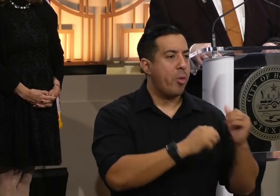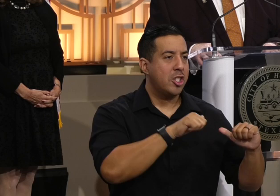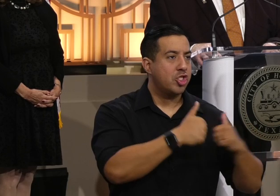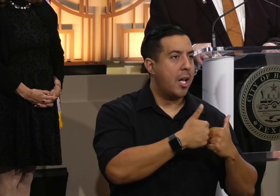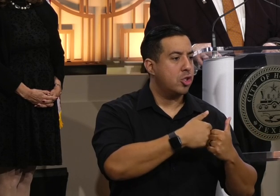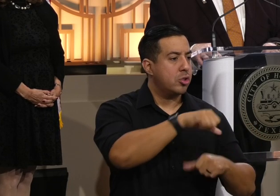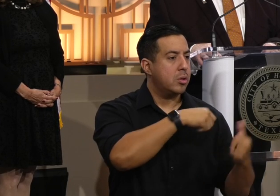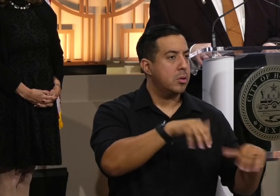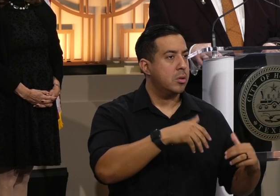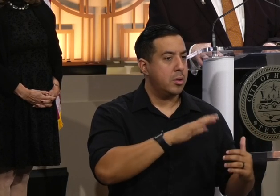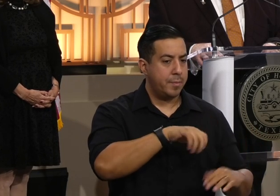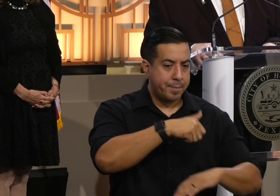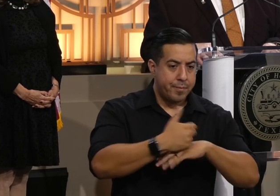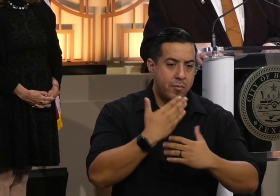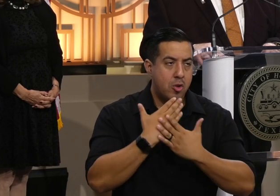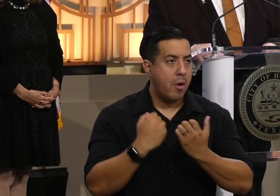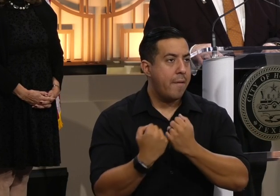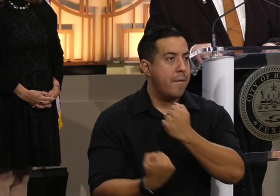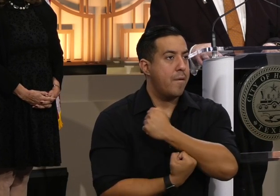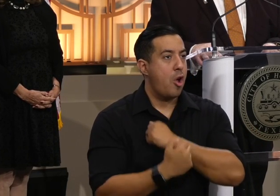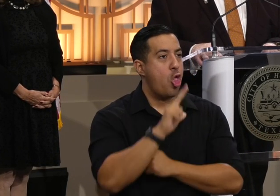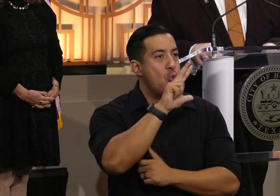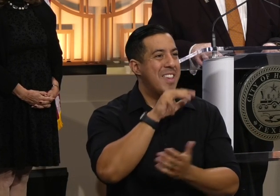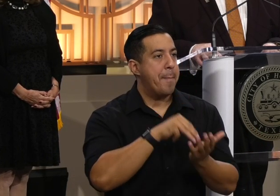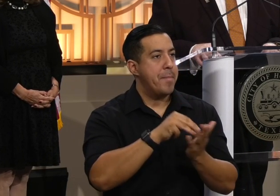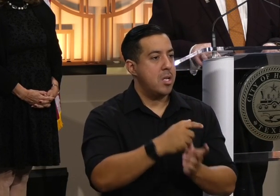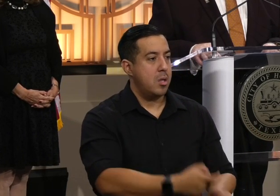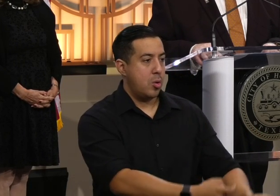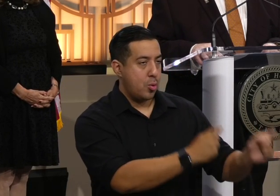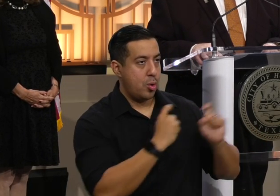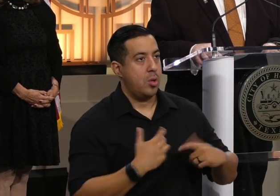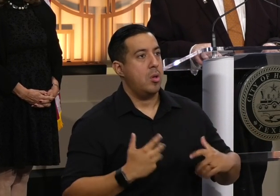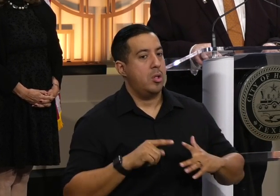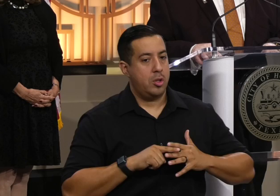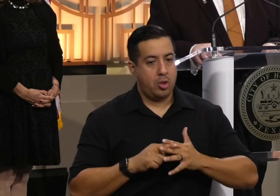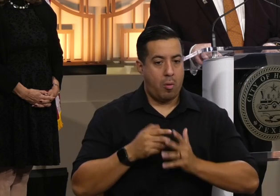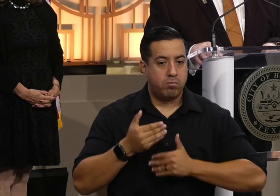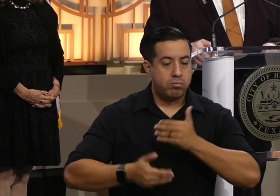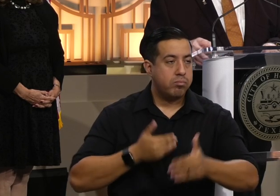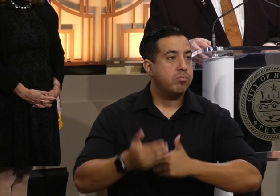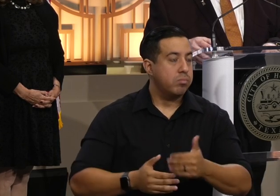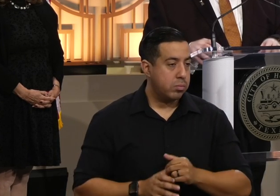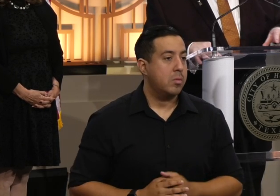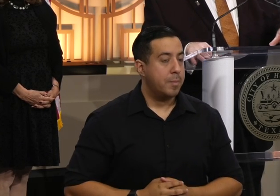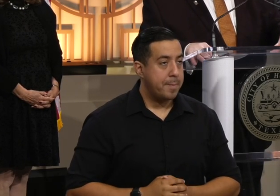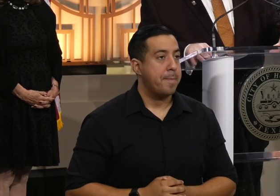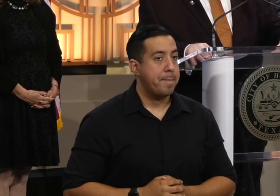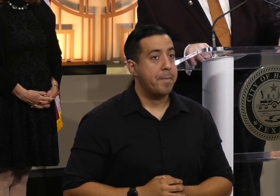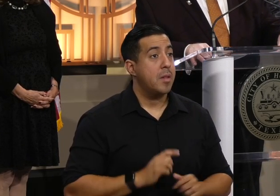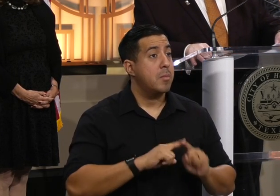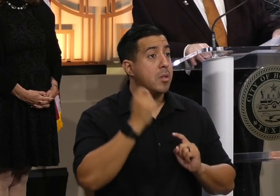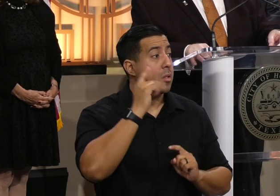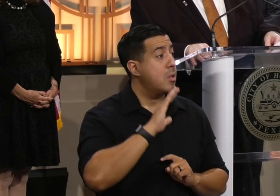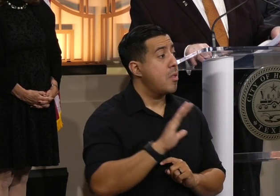and helped us lay the foundation of a $3 million gift that would get us started in this effort. But their